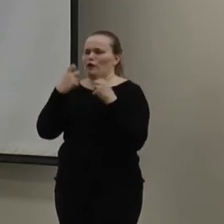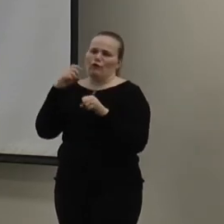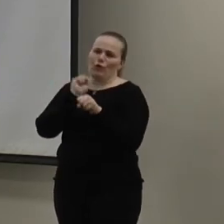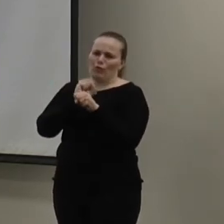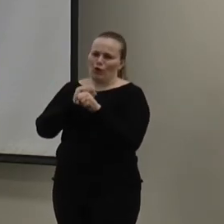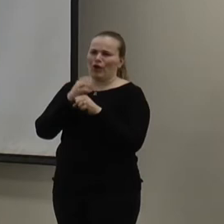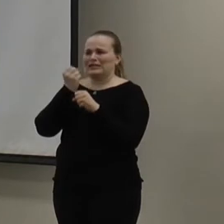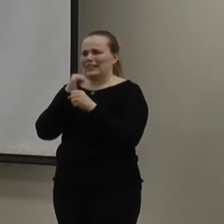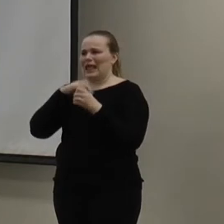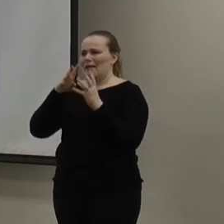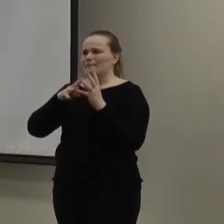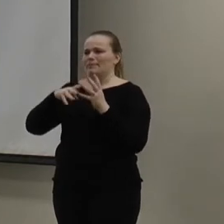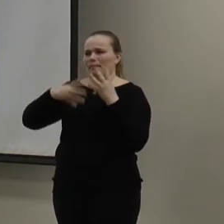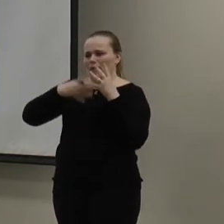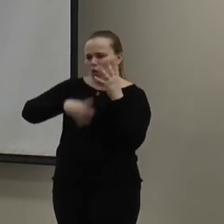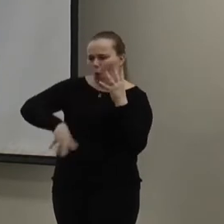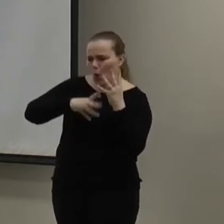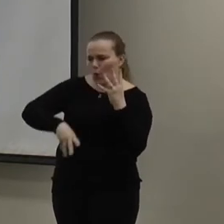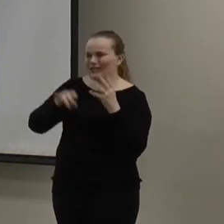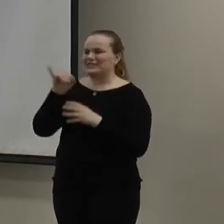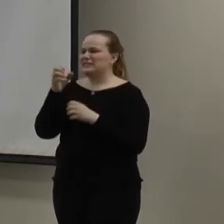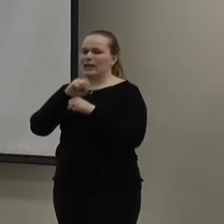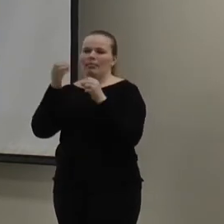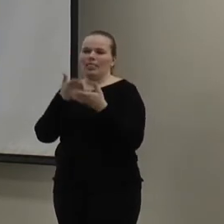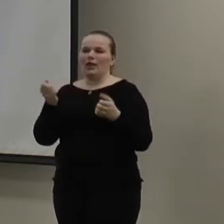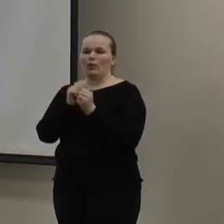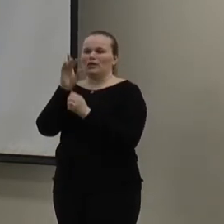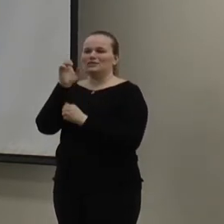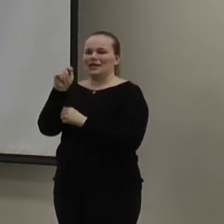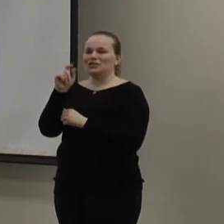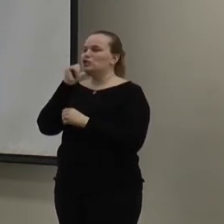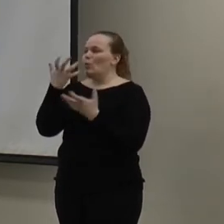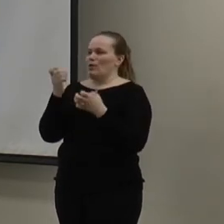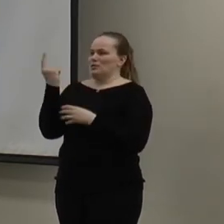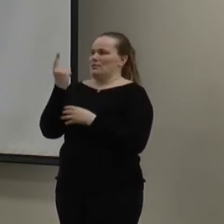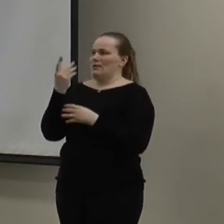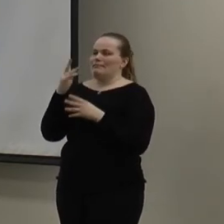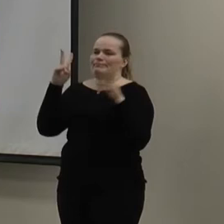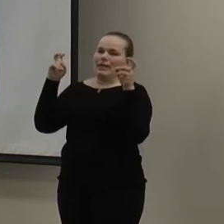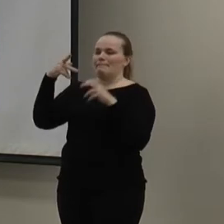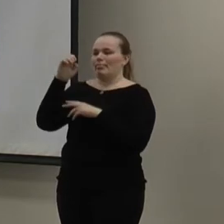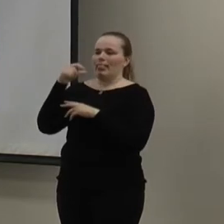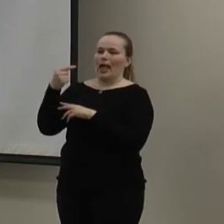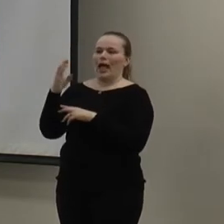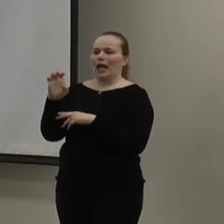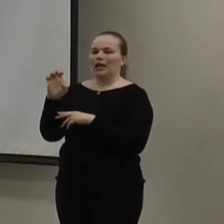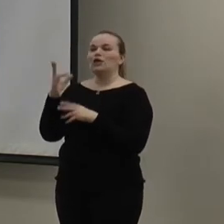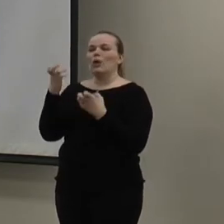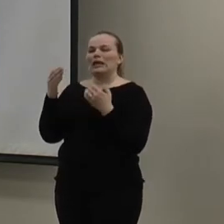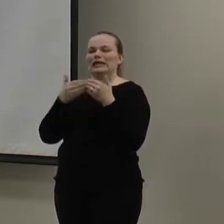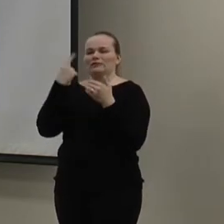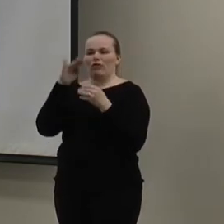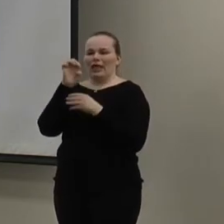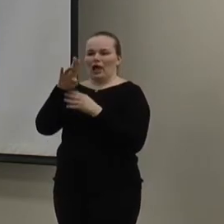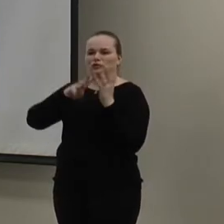work and to get that blood flowing through. It's kind of like that with your duct work. You don't want any plaque in there. So, you want to make it nice and easy for